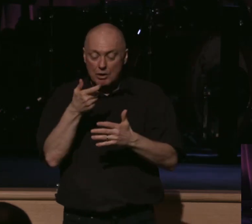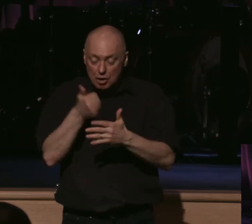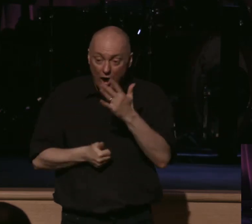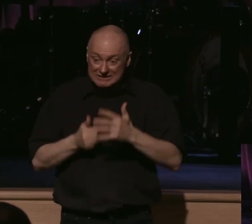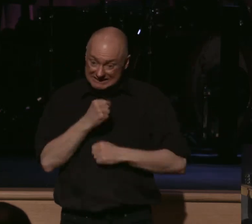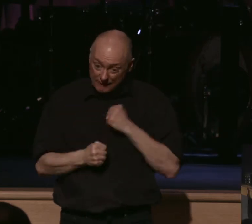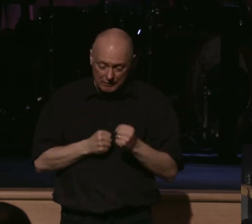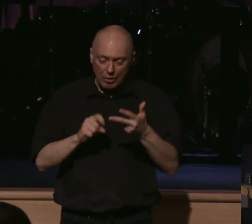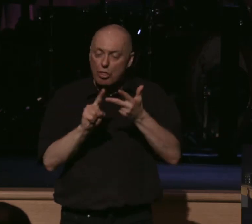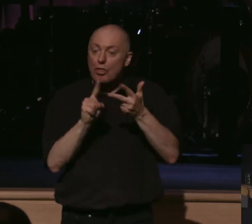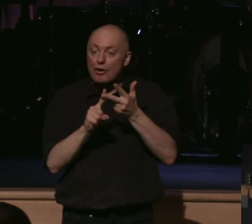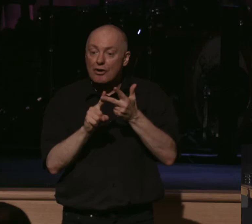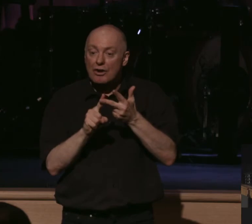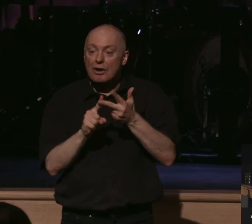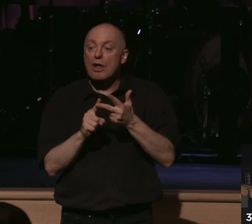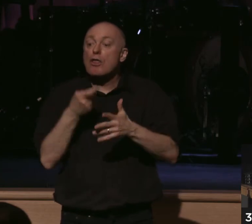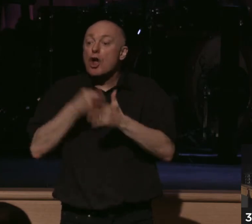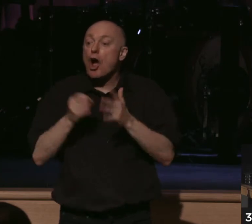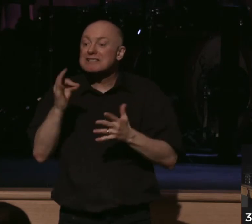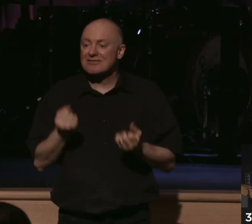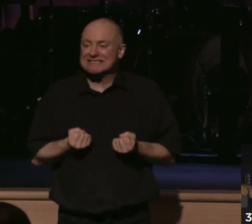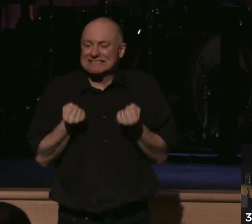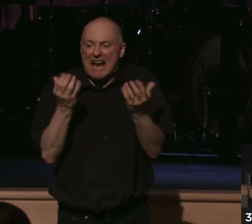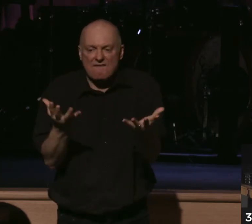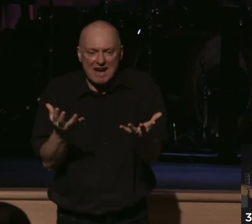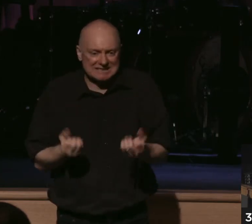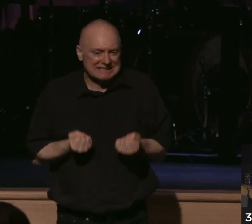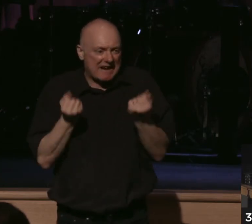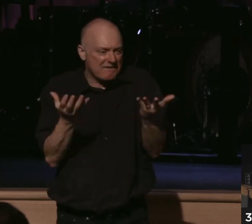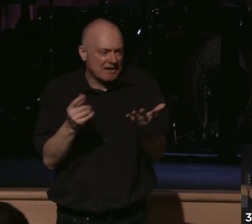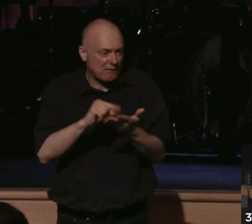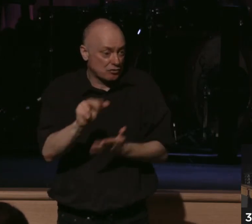finally this, the cost of sacrifice. Verse 33.